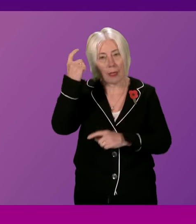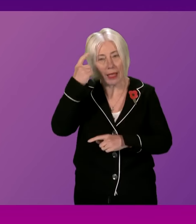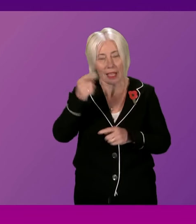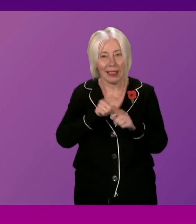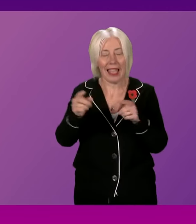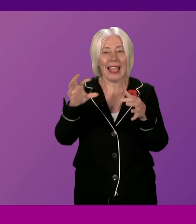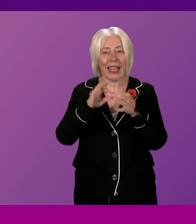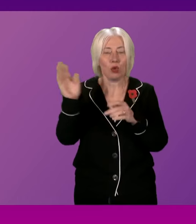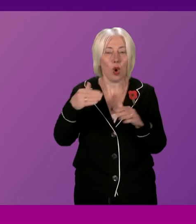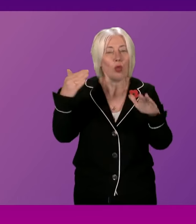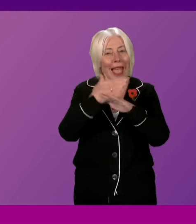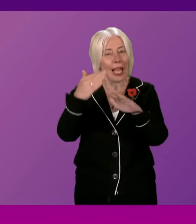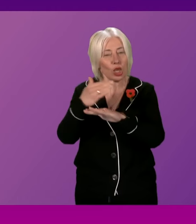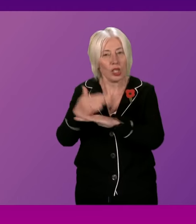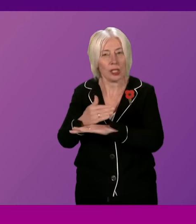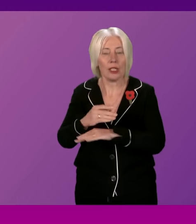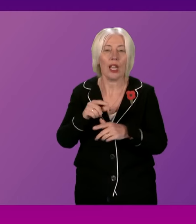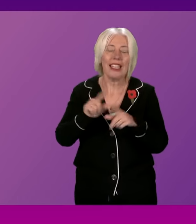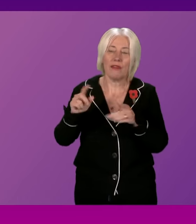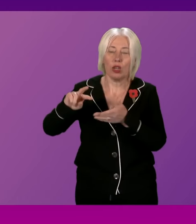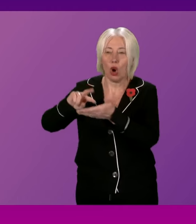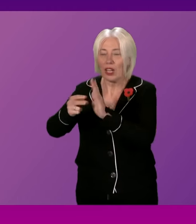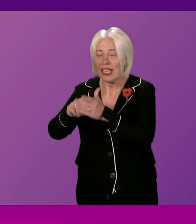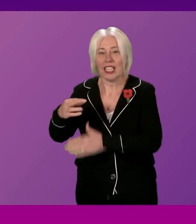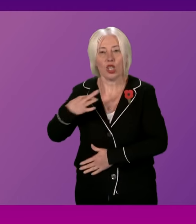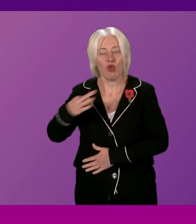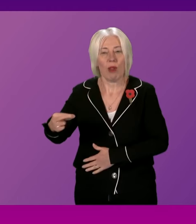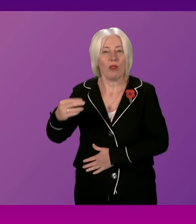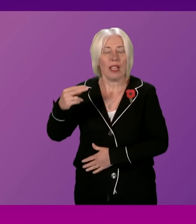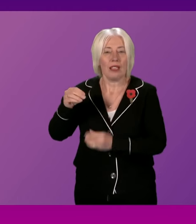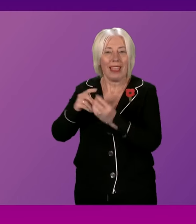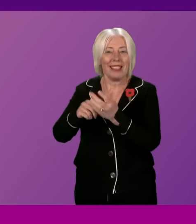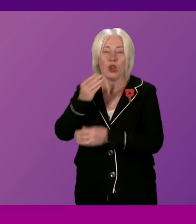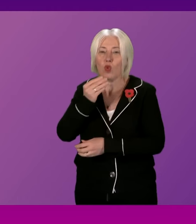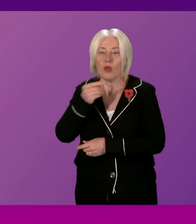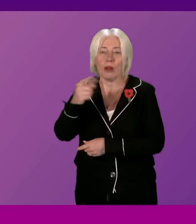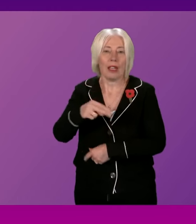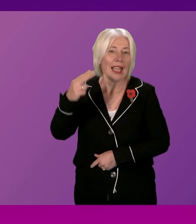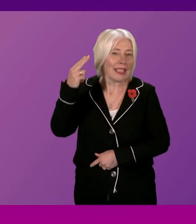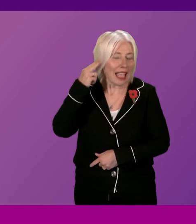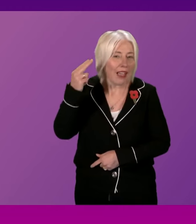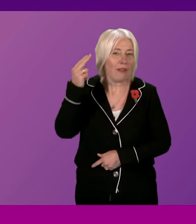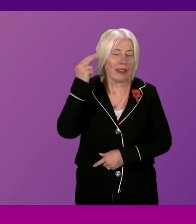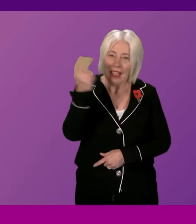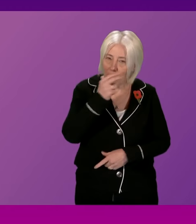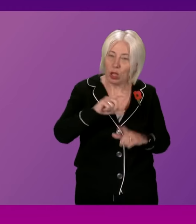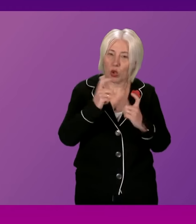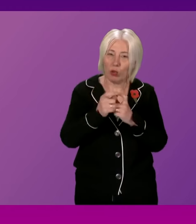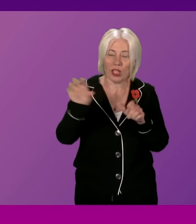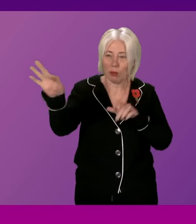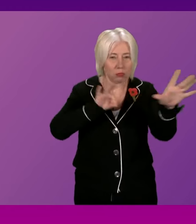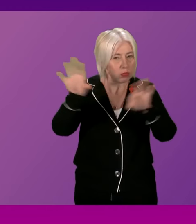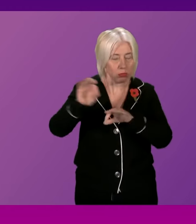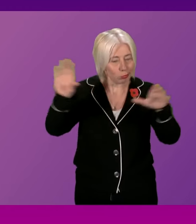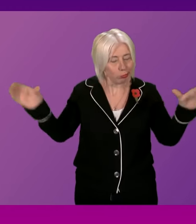action. This group will be made up of organisations representing BSL users, the deaf and the deaf-blind community. It is